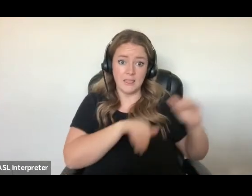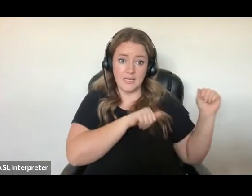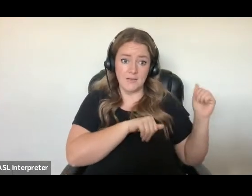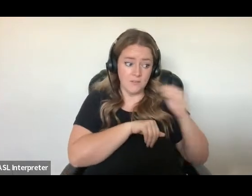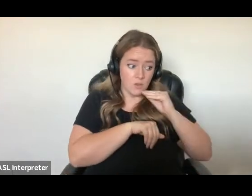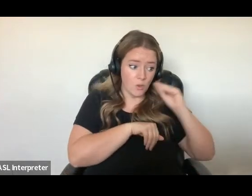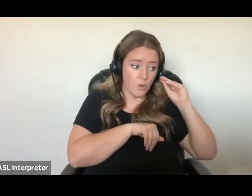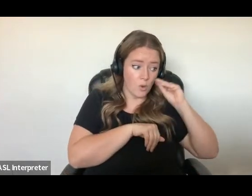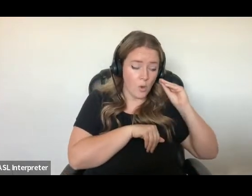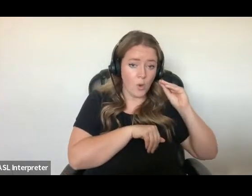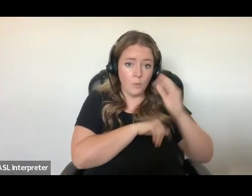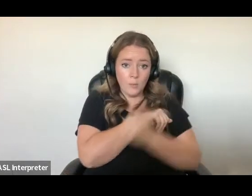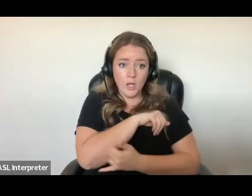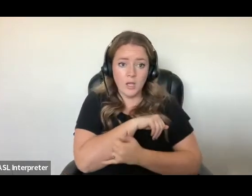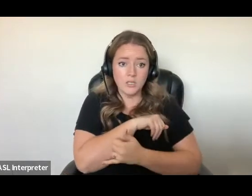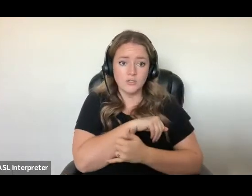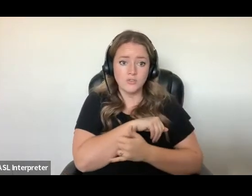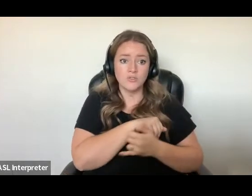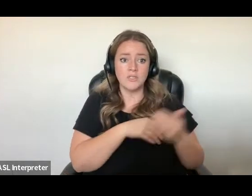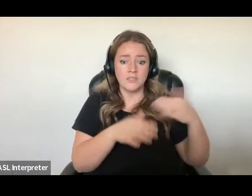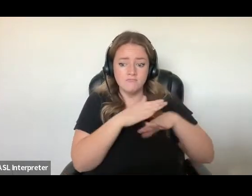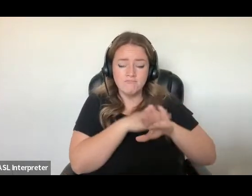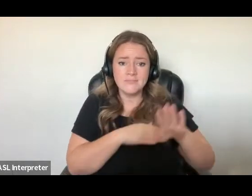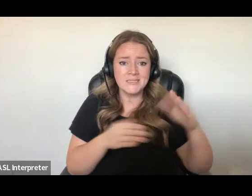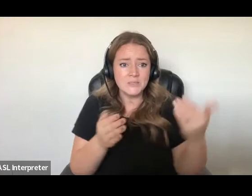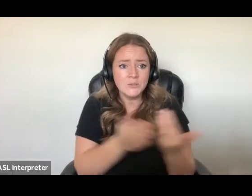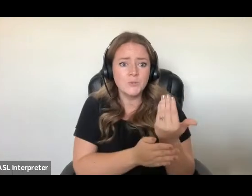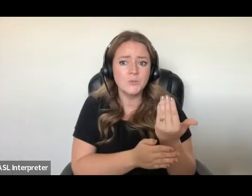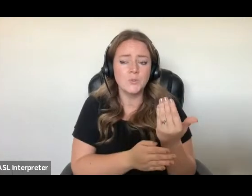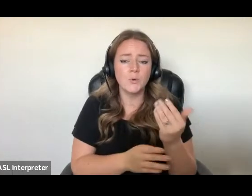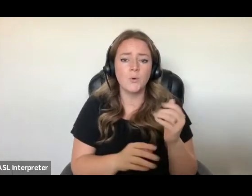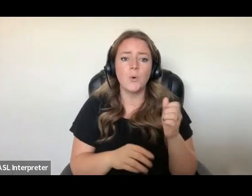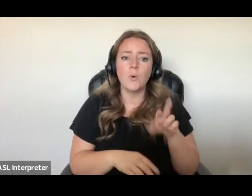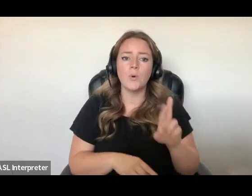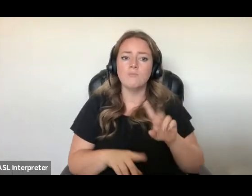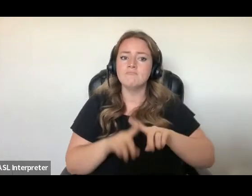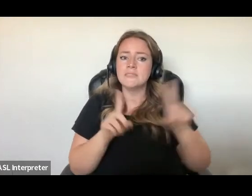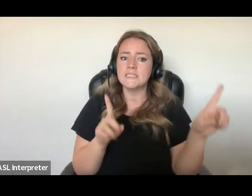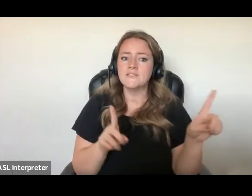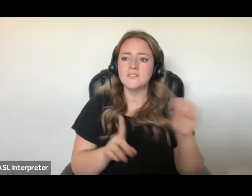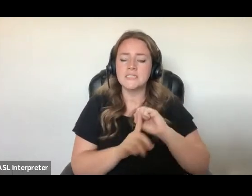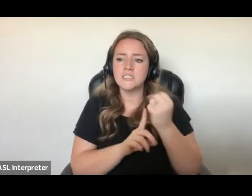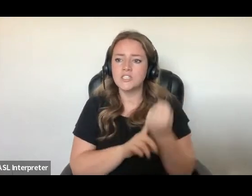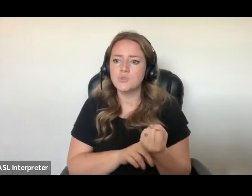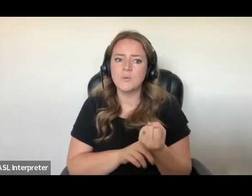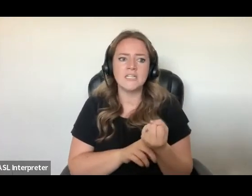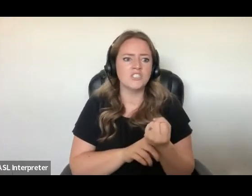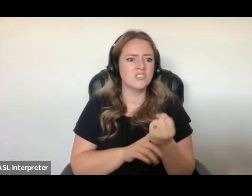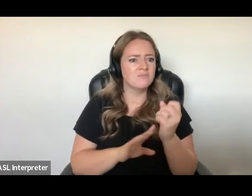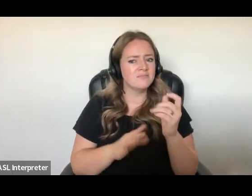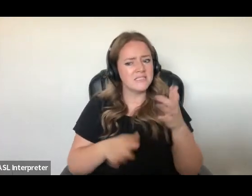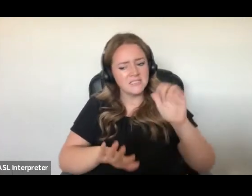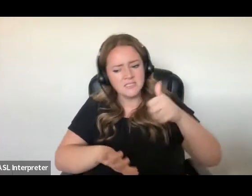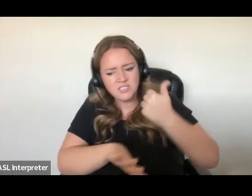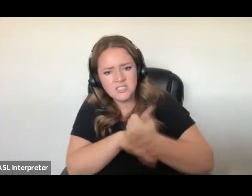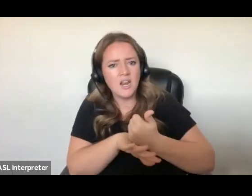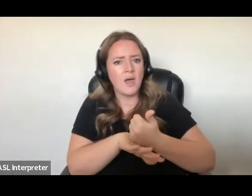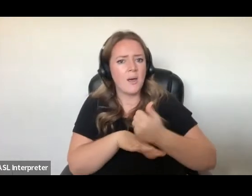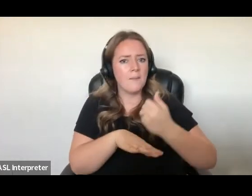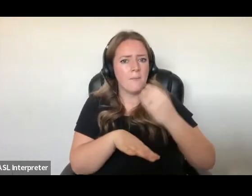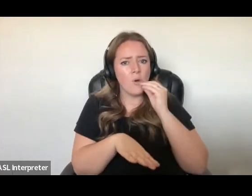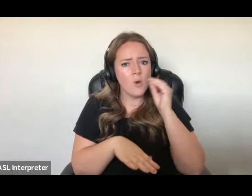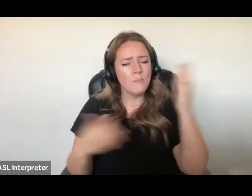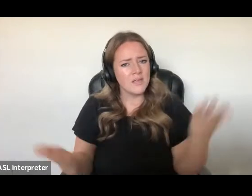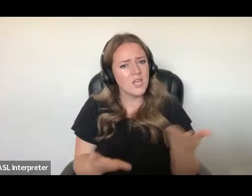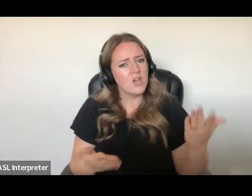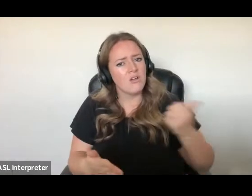risk of safety and well-being or in other situations after having already lived in Canada and made their home here for years, they're stripped of basic